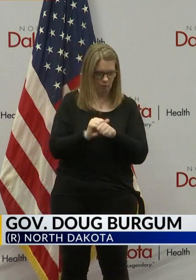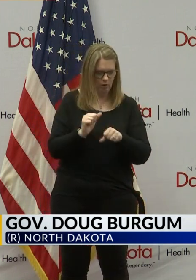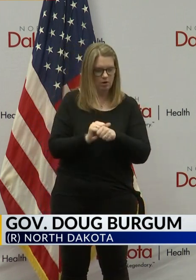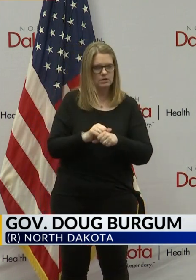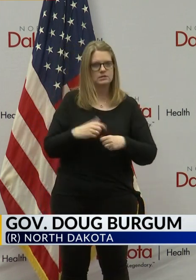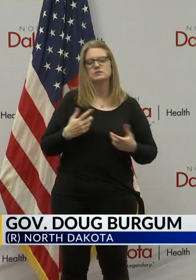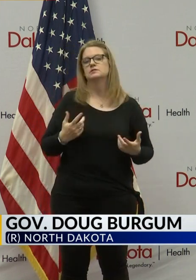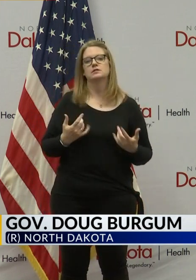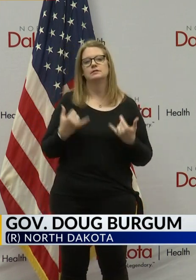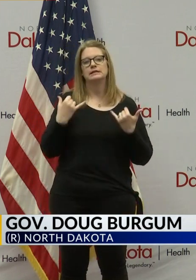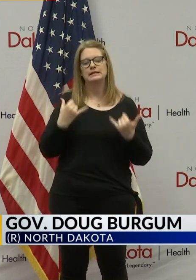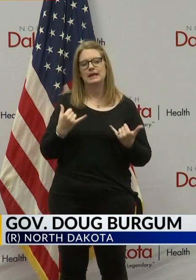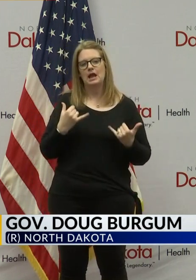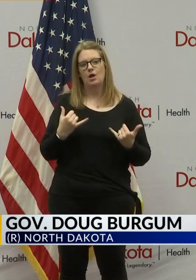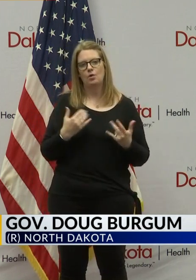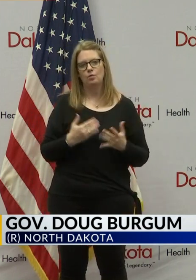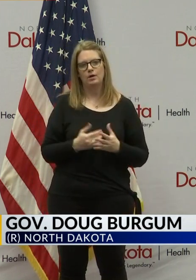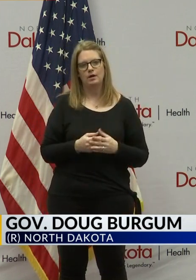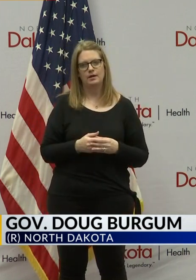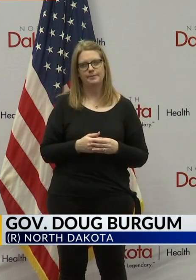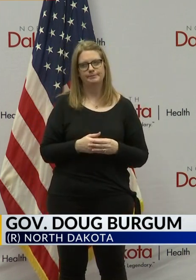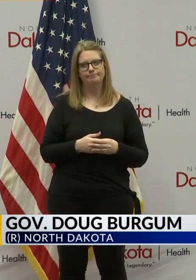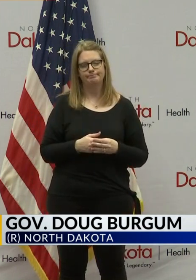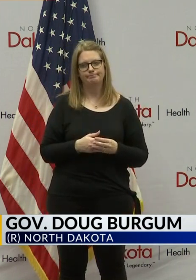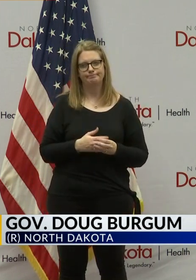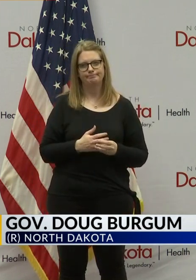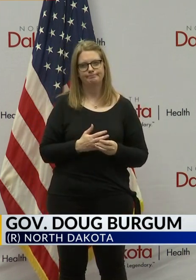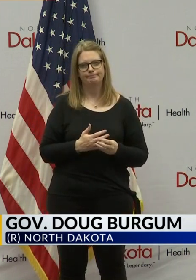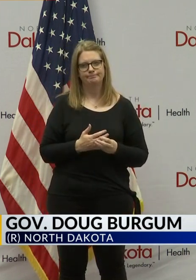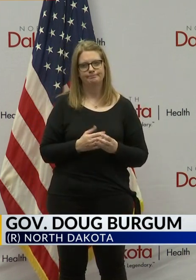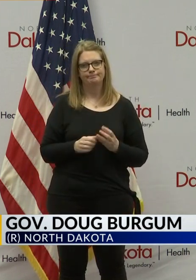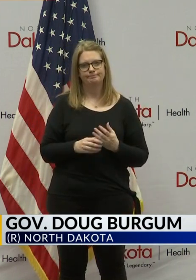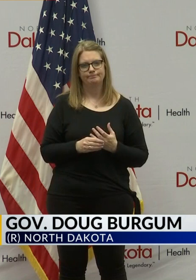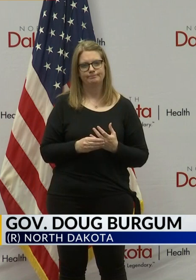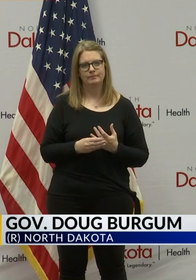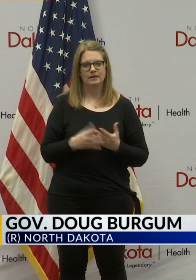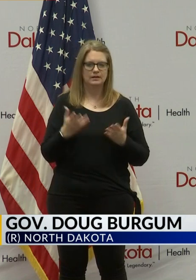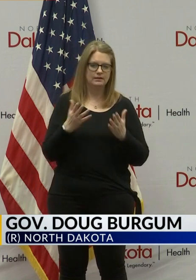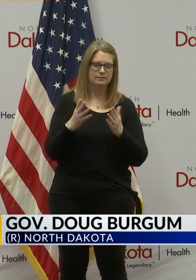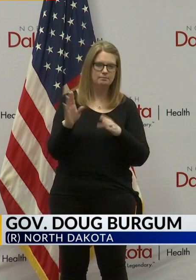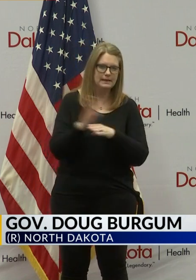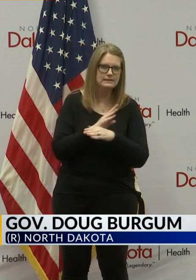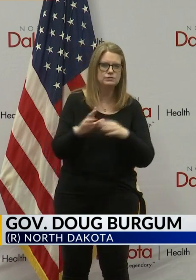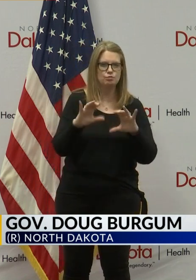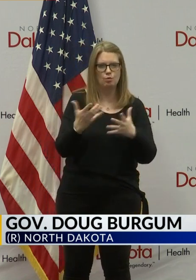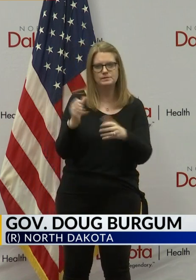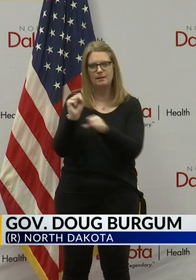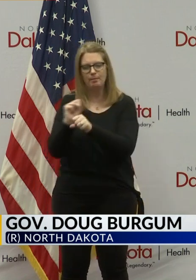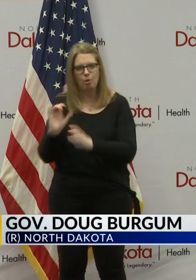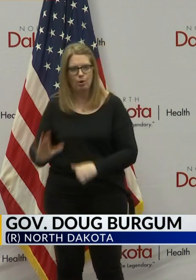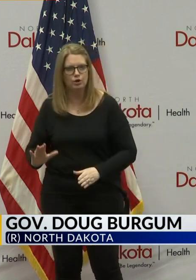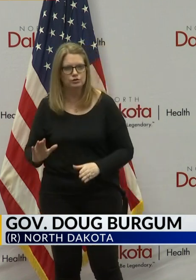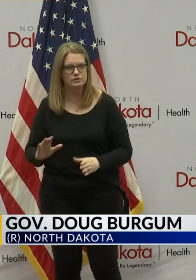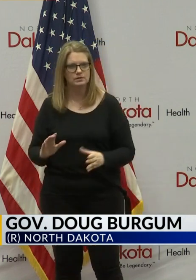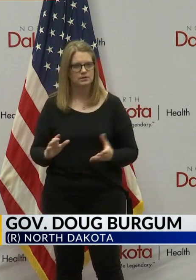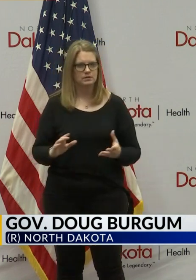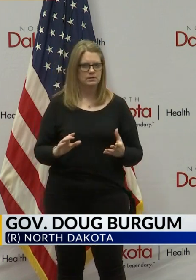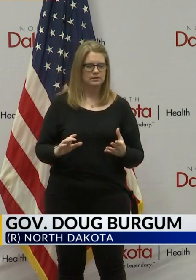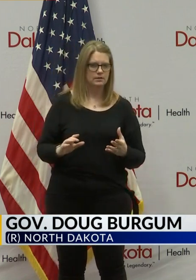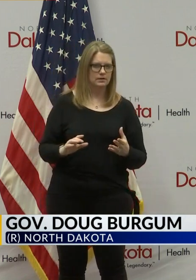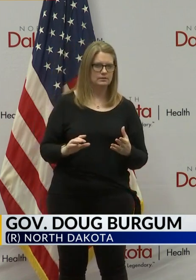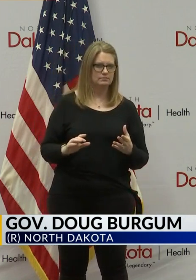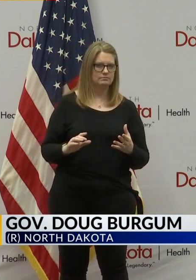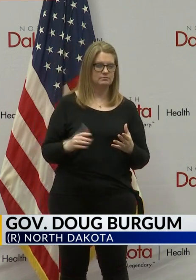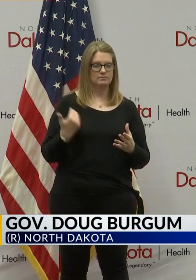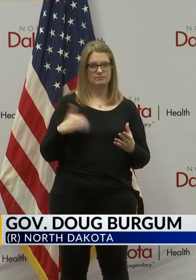so right now we'd be looking to, you know, business groups, employers, and others because, again, there's a